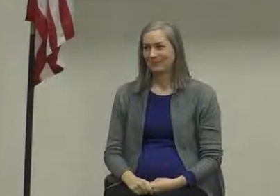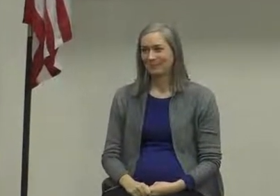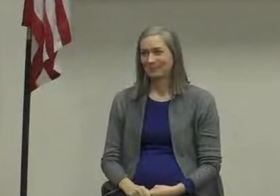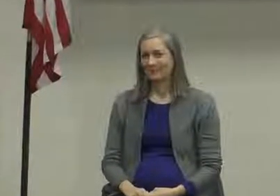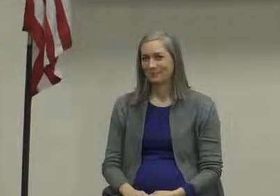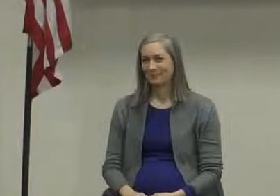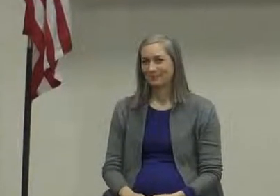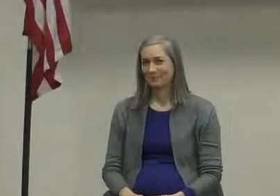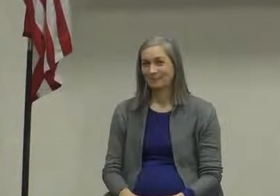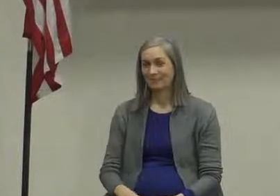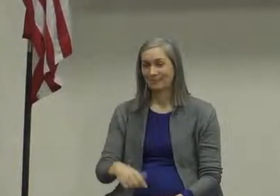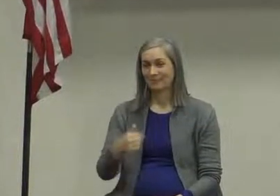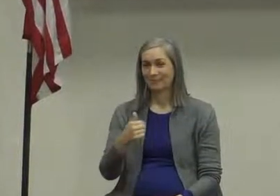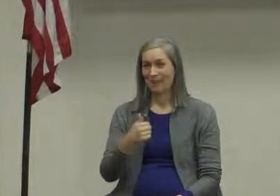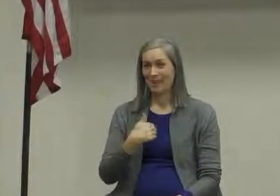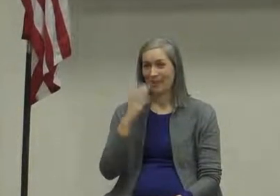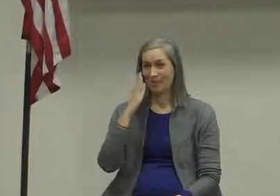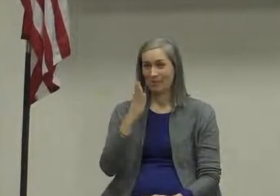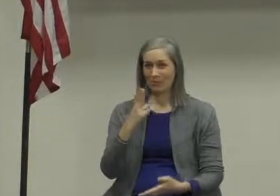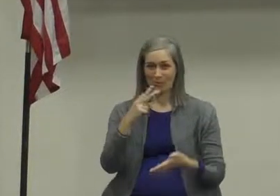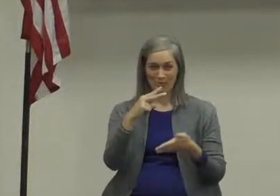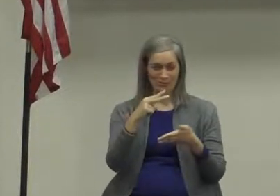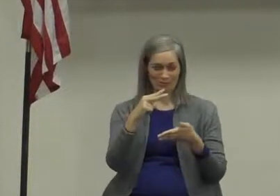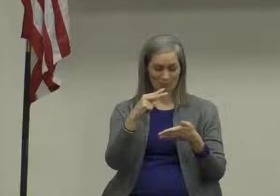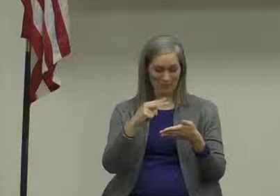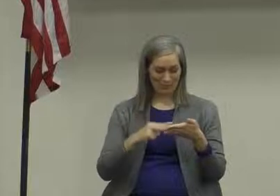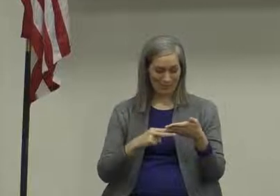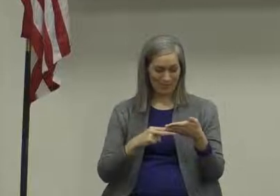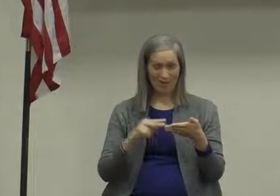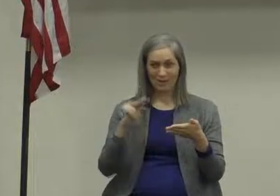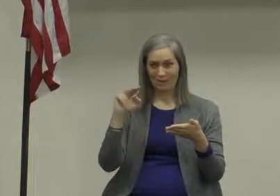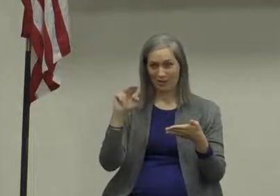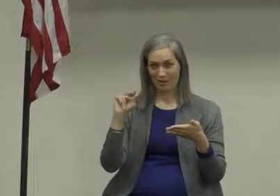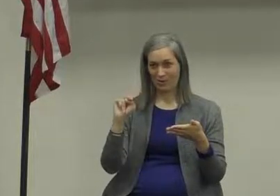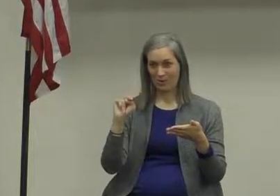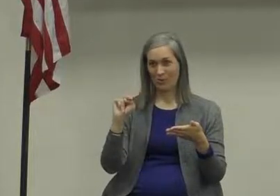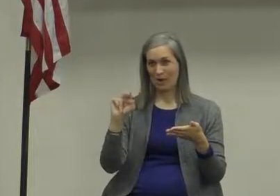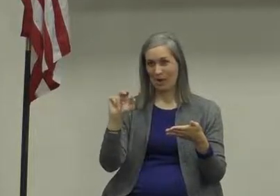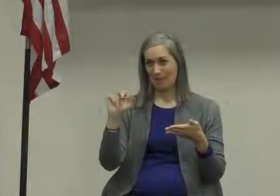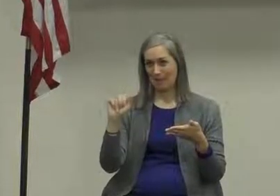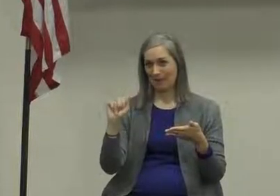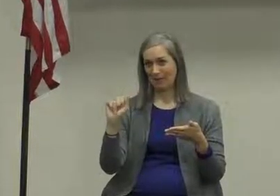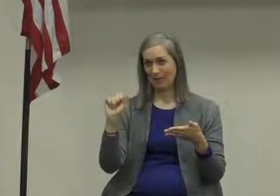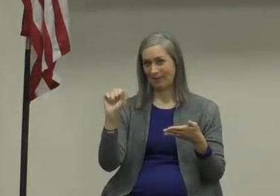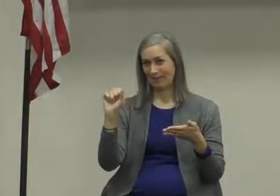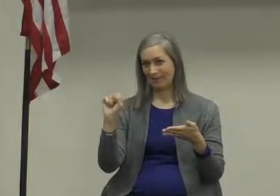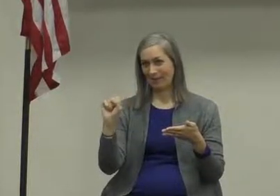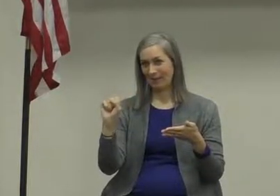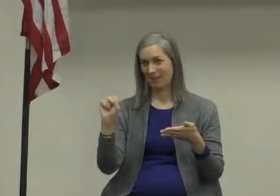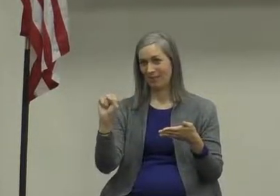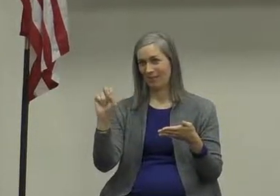and i am going to be reading from the new american standard bible version